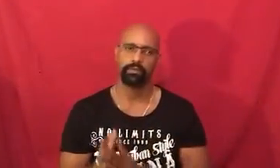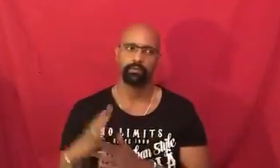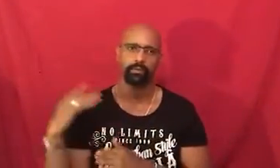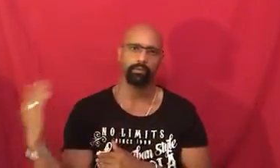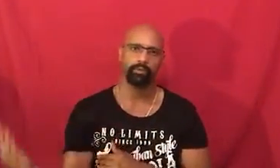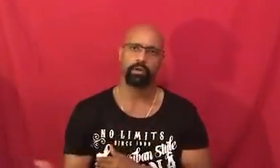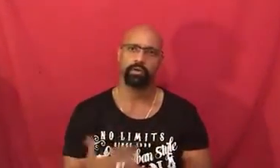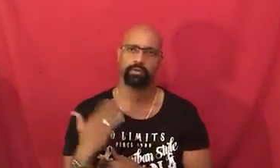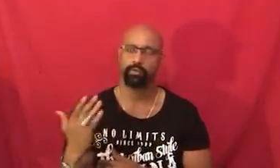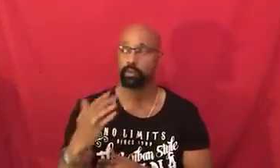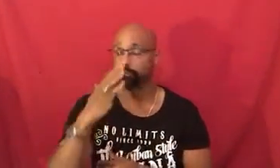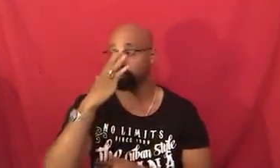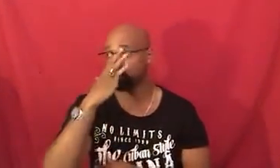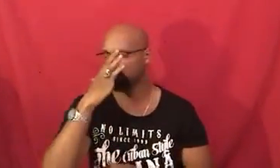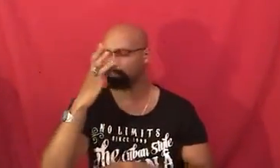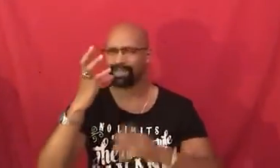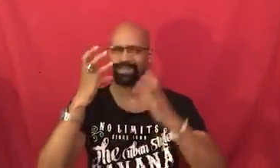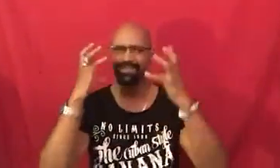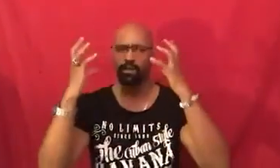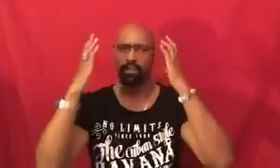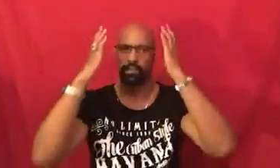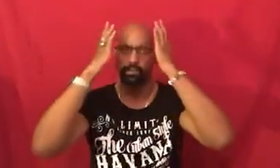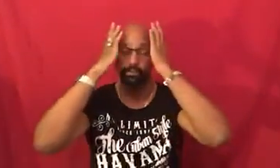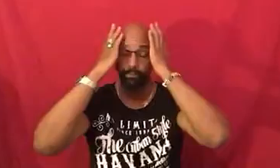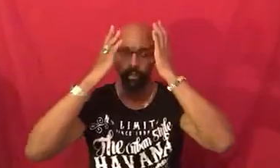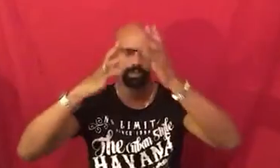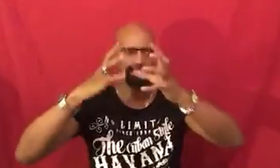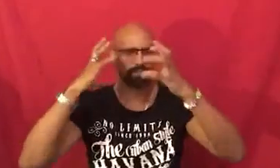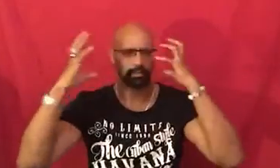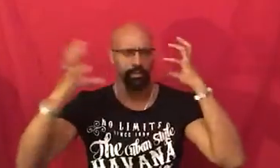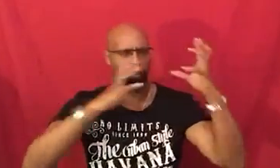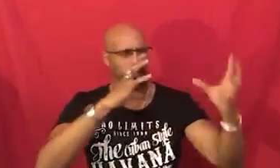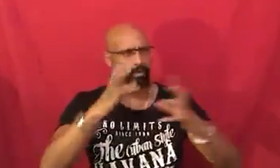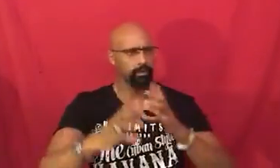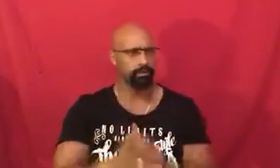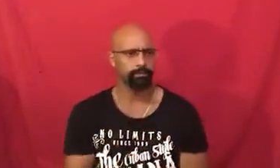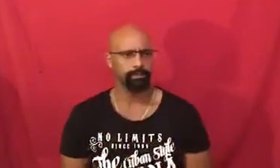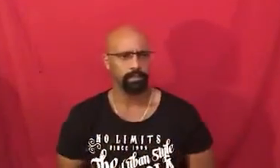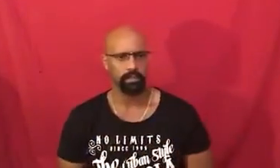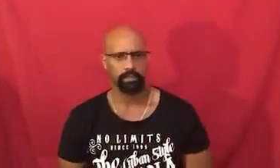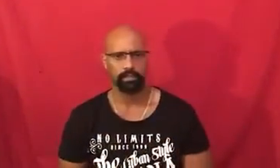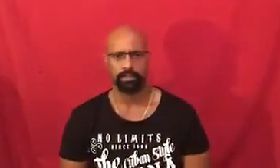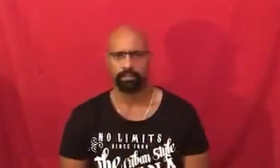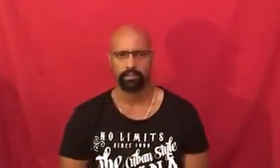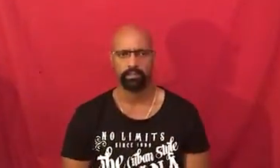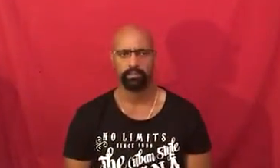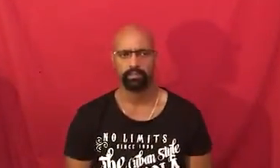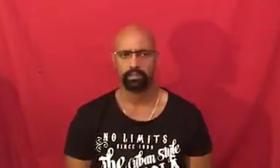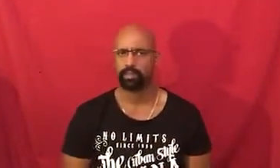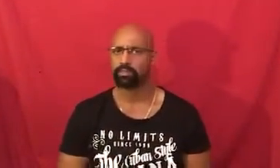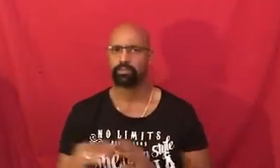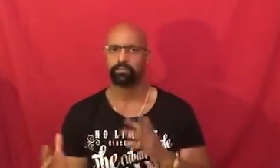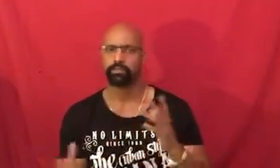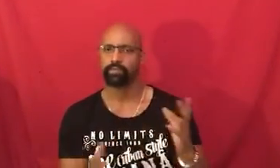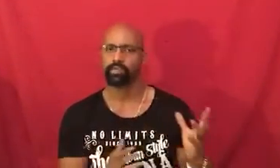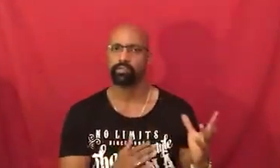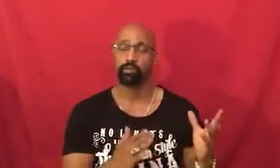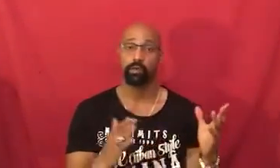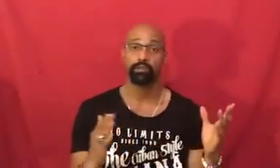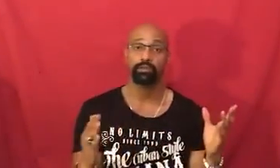videos maybe we're talking to a lot of people and your mind gets cluttered it gets you know it's in a million different directions at once